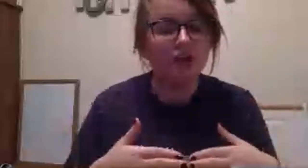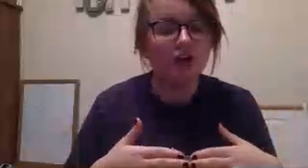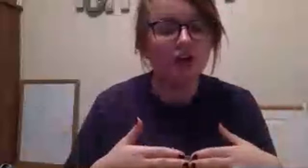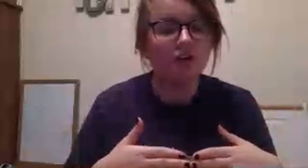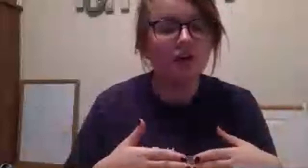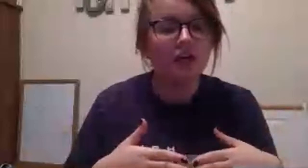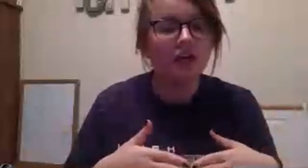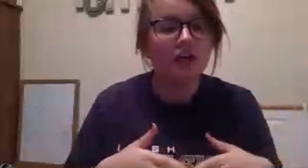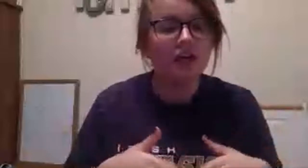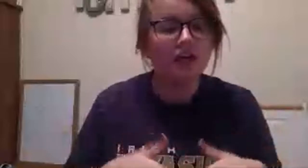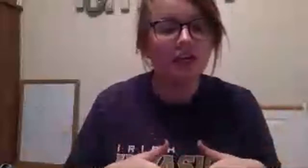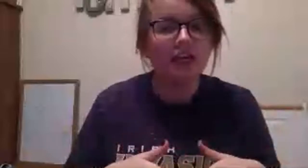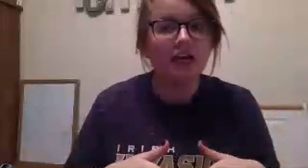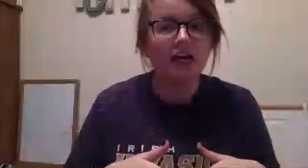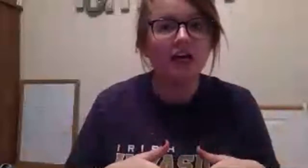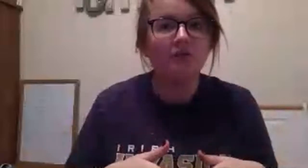he um